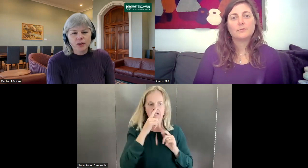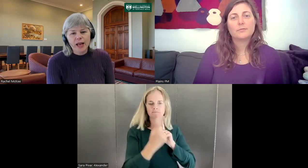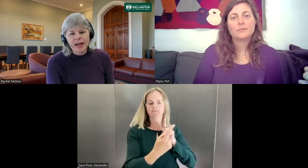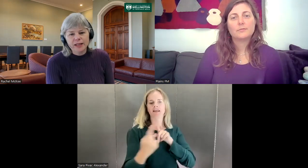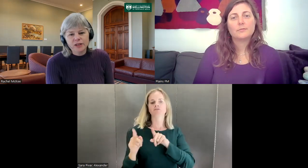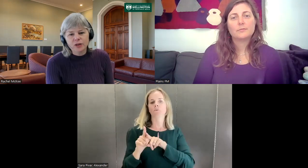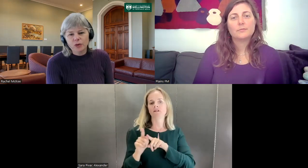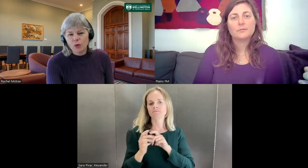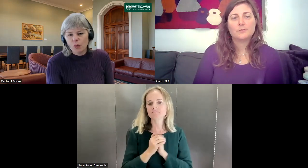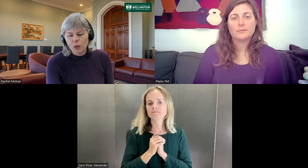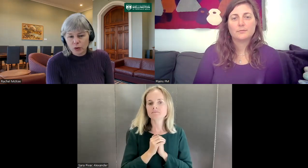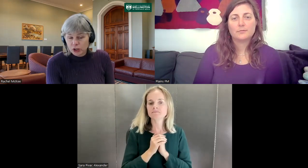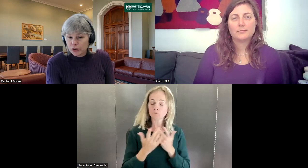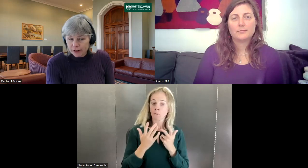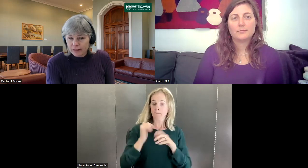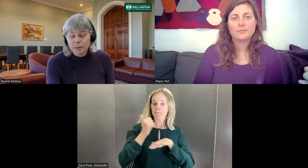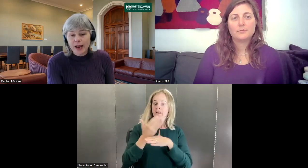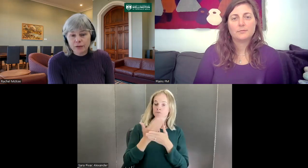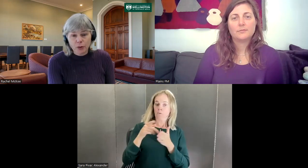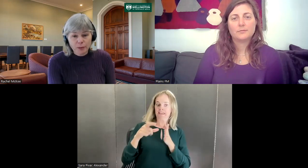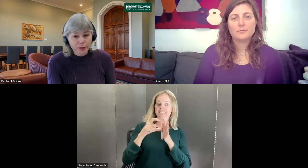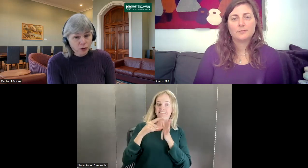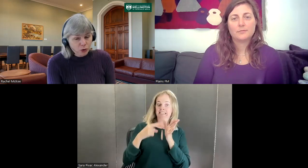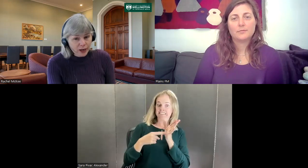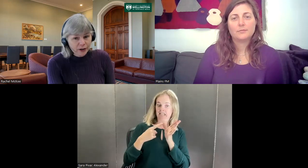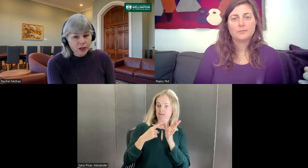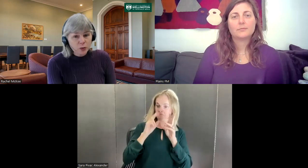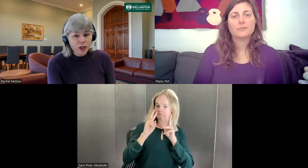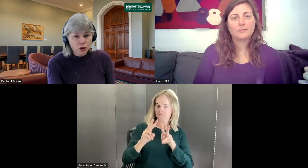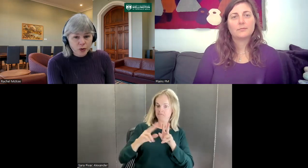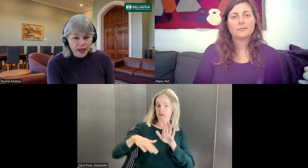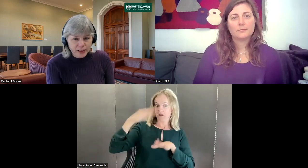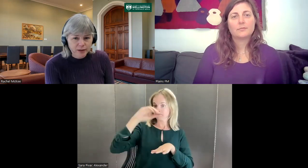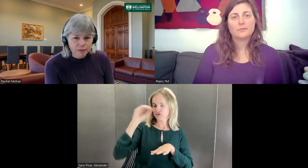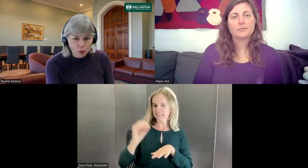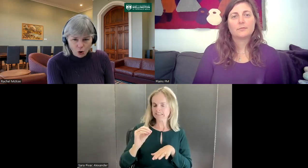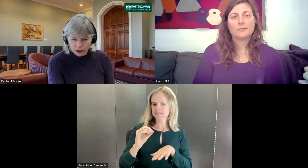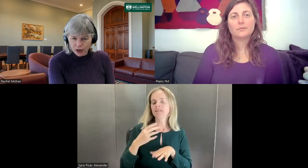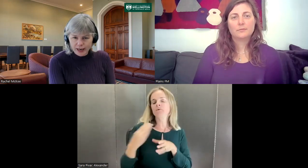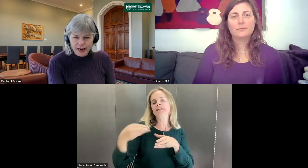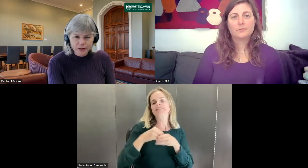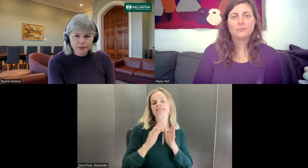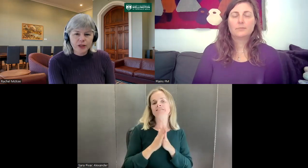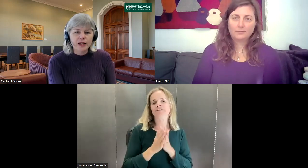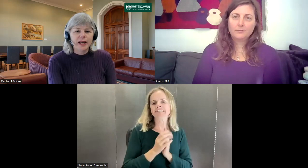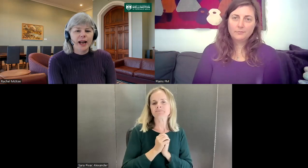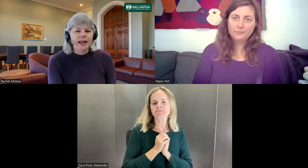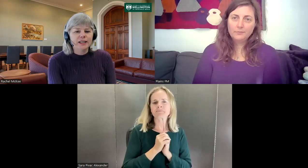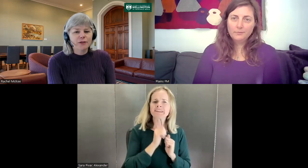And, or we'll also get feedback from people in rural areas, we can do that more online now. And if